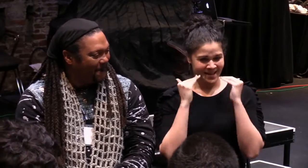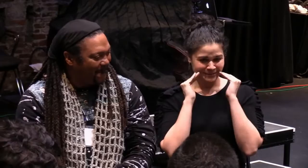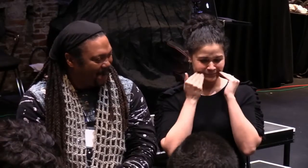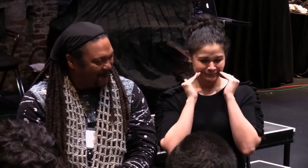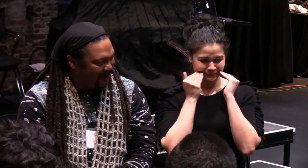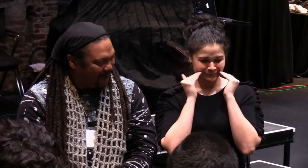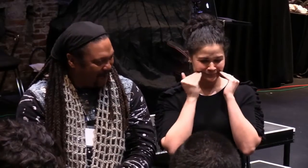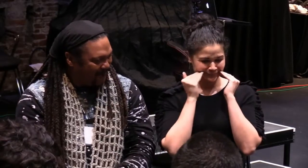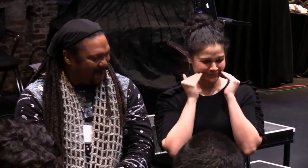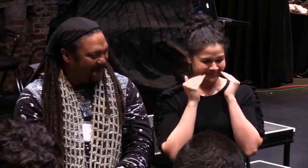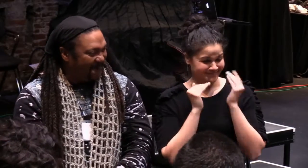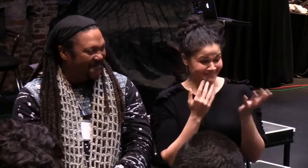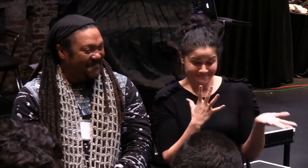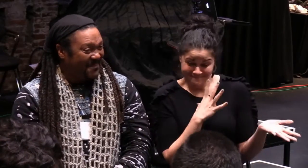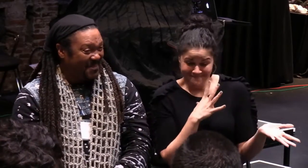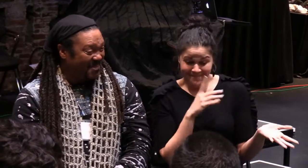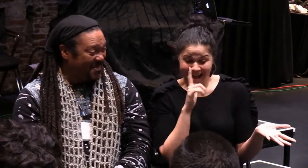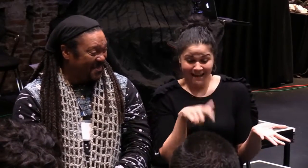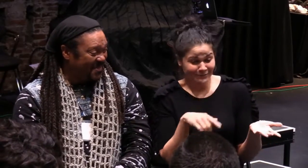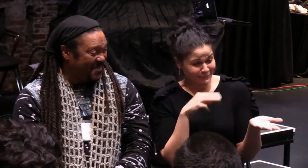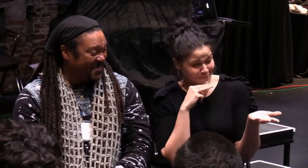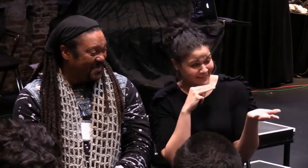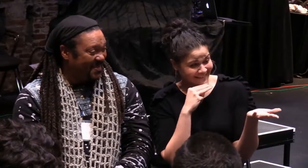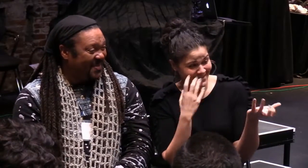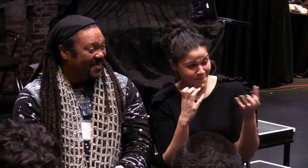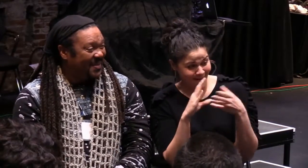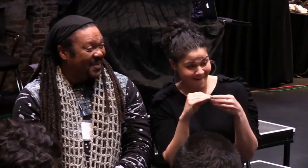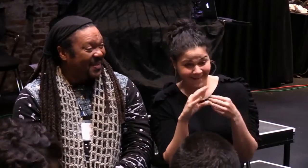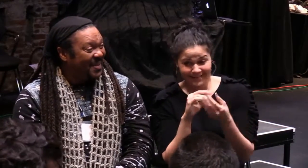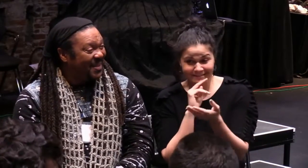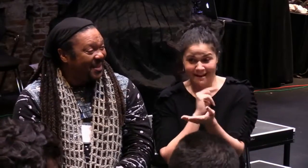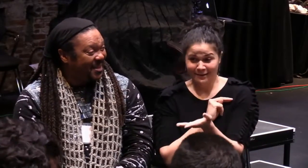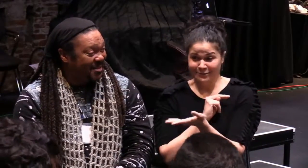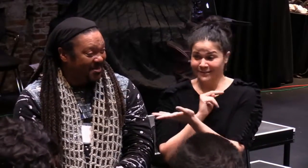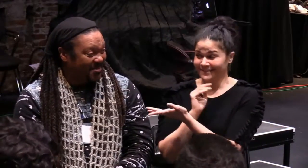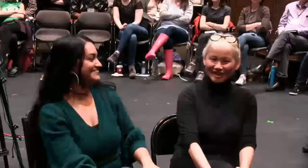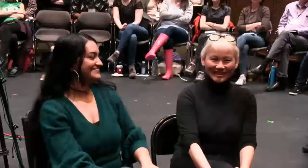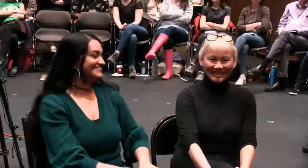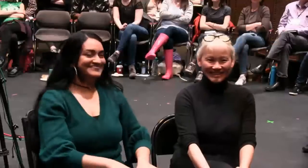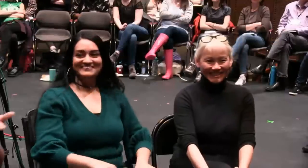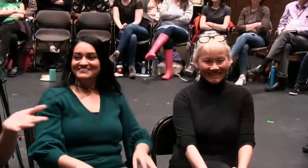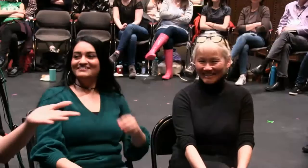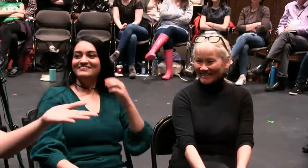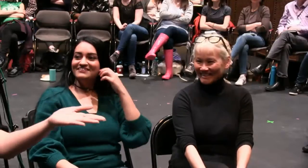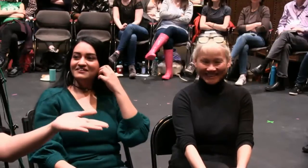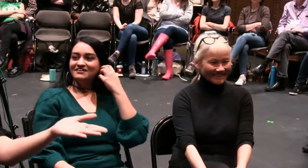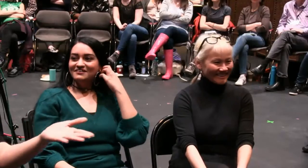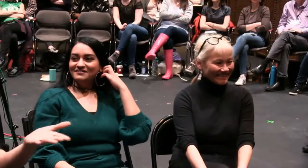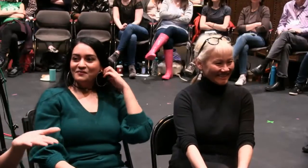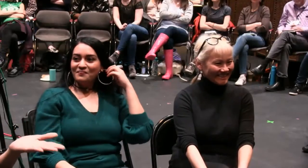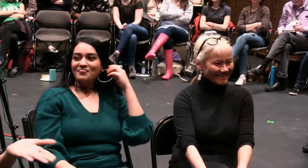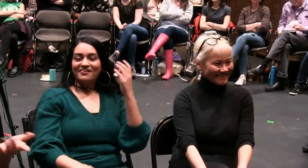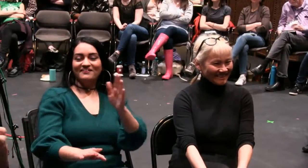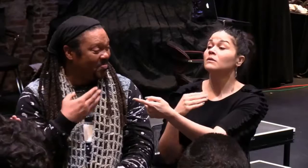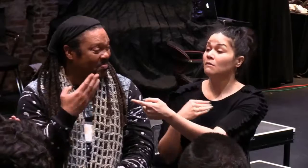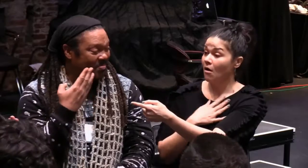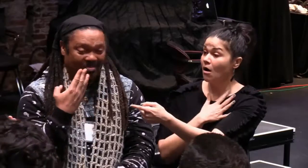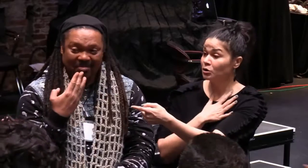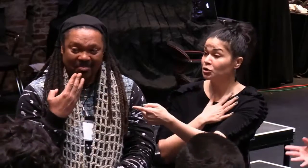I'm getting some laughs here because some of my colleagues know what I'm talking about. maybe Monique, do you want to